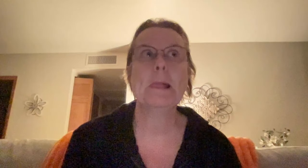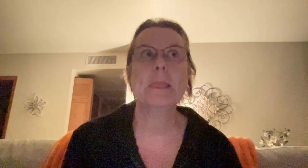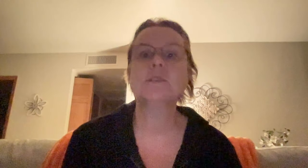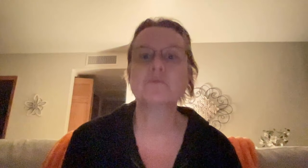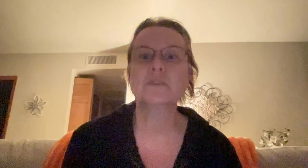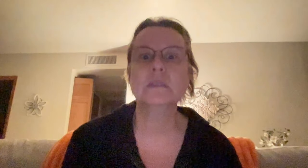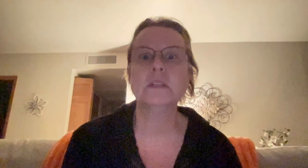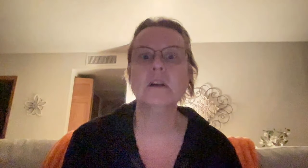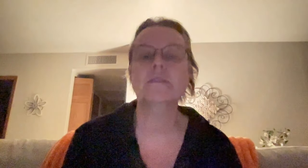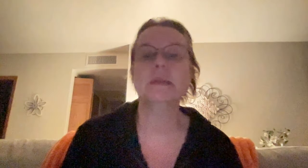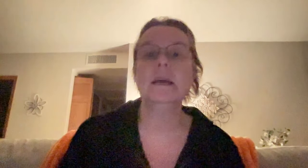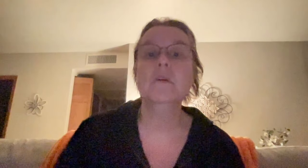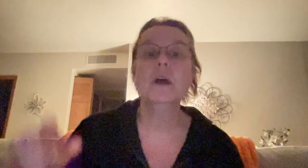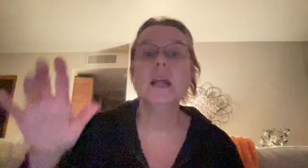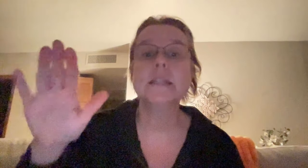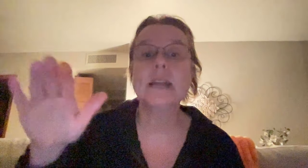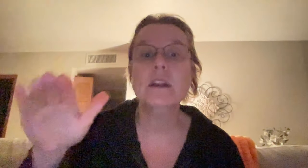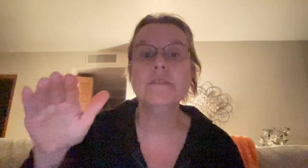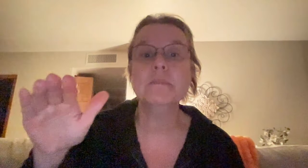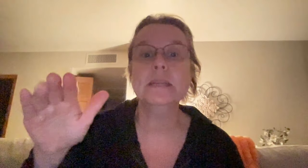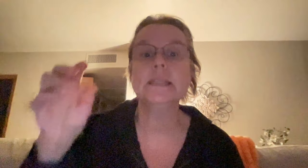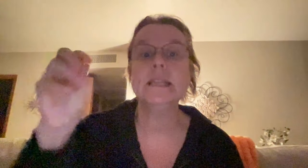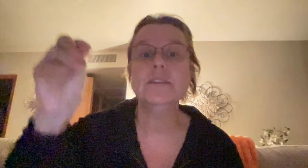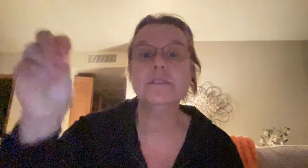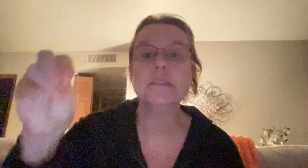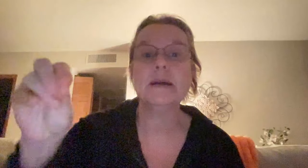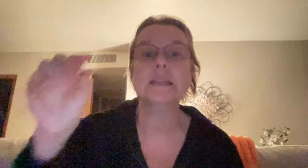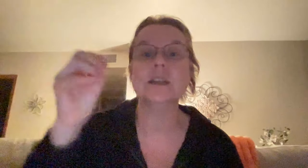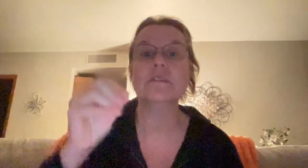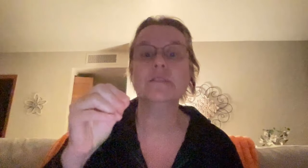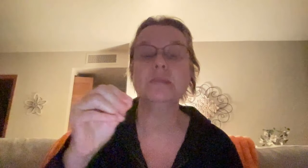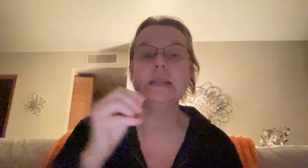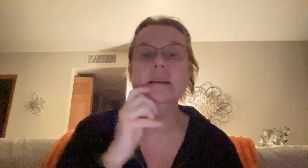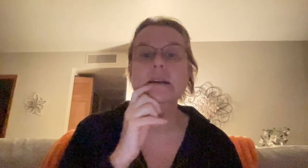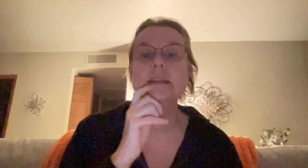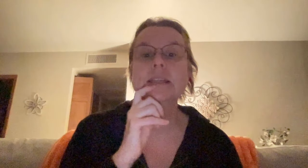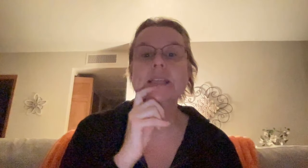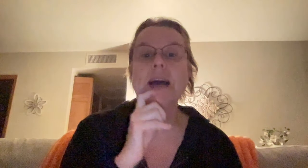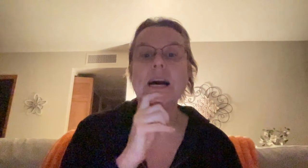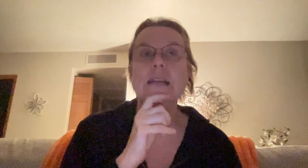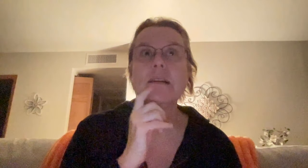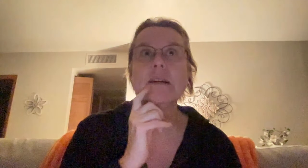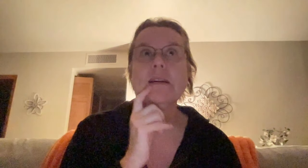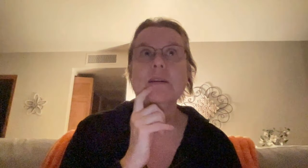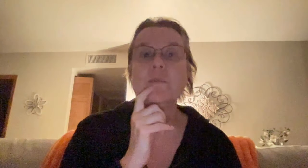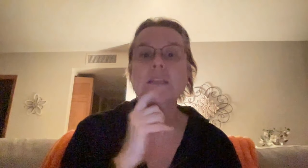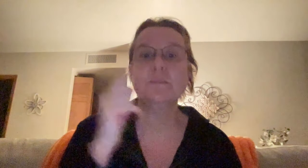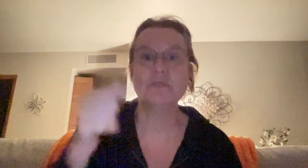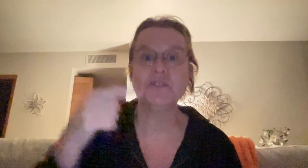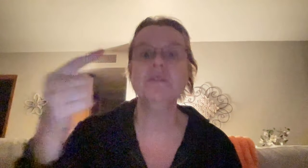that's really, really hard for me. It's not hard for me to hear the feedback. It's hard for me to not want to pursue